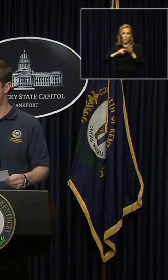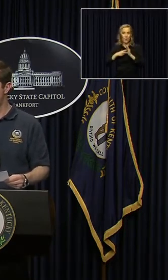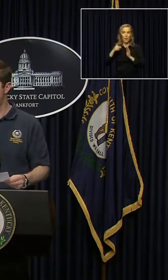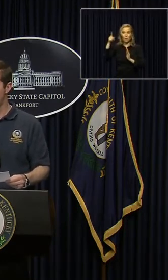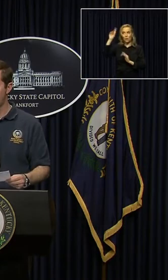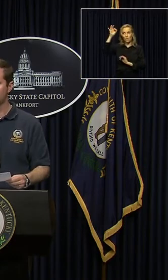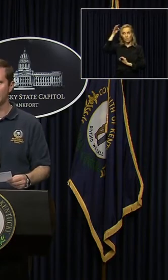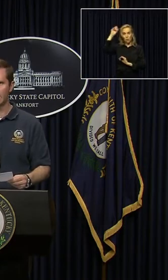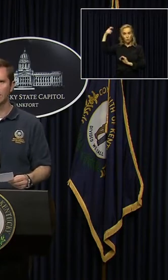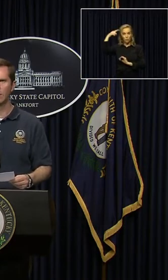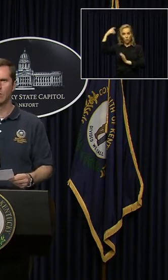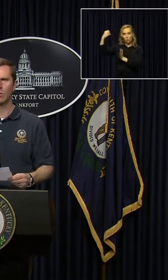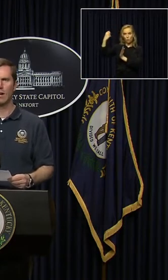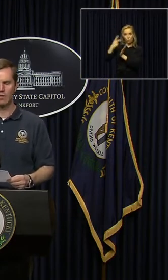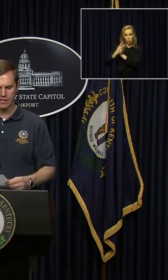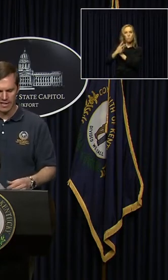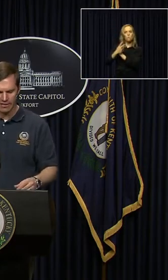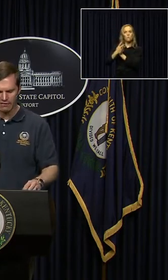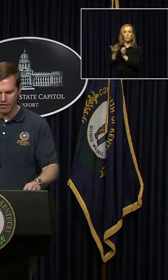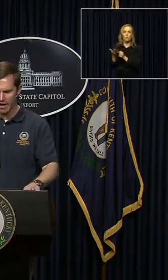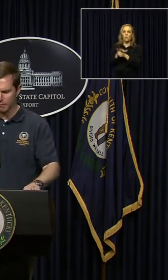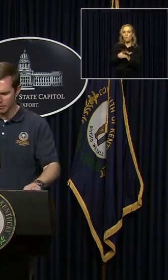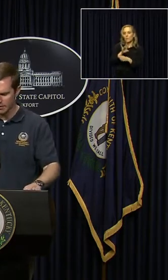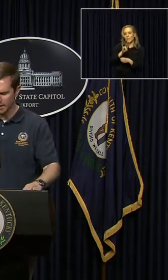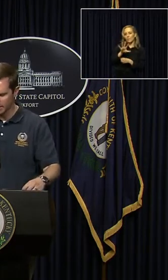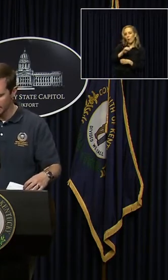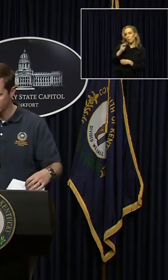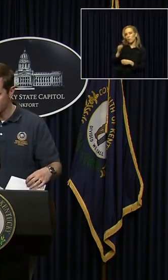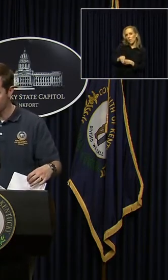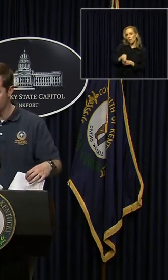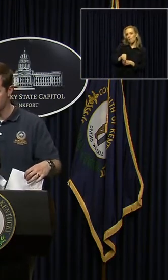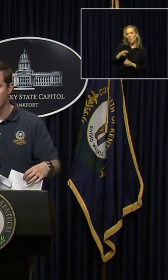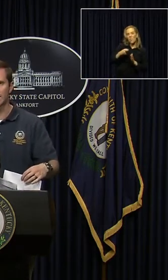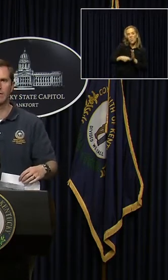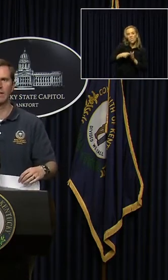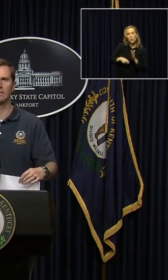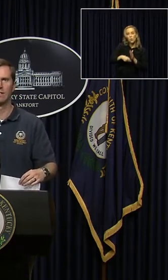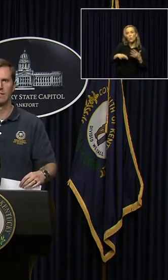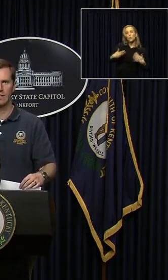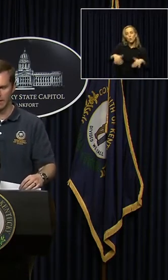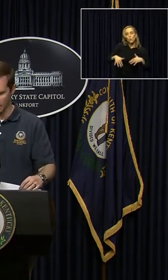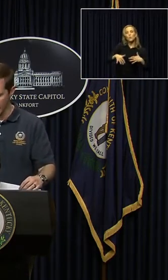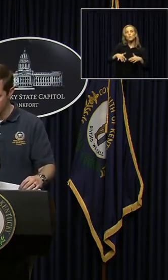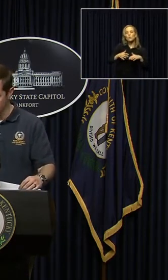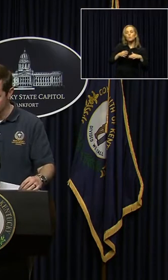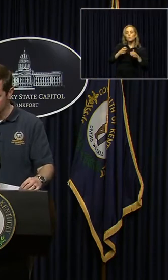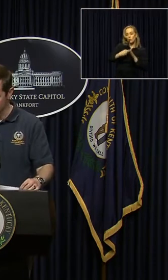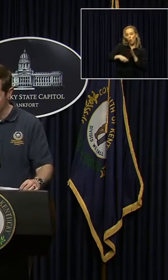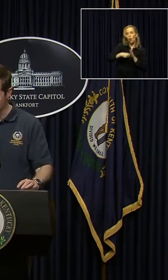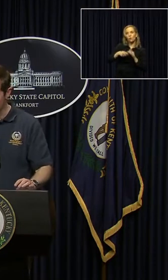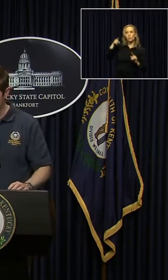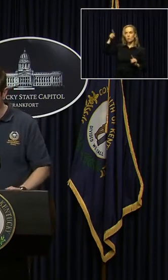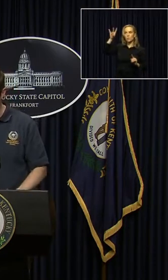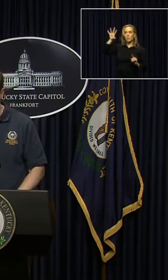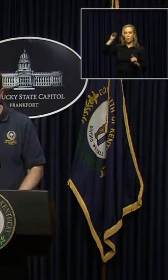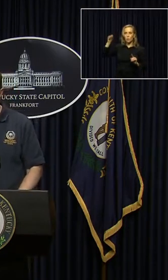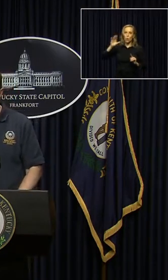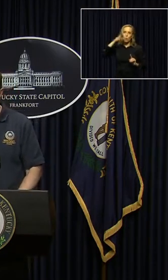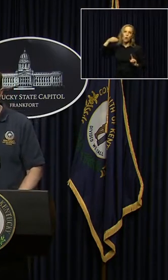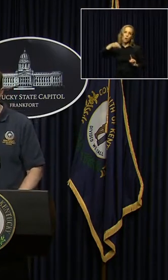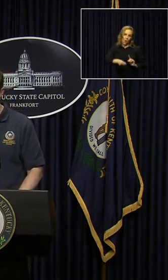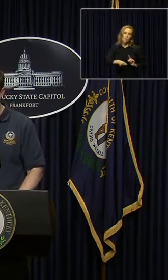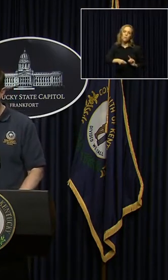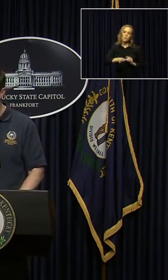approved activities will cover 75% of those activities. That is good news.